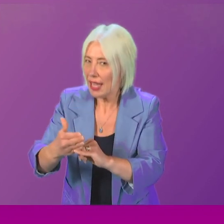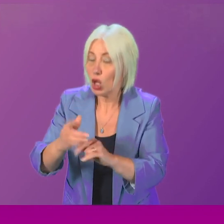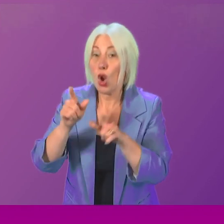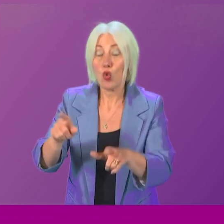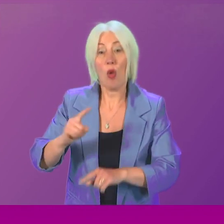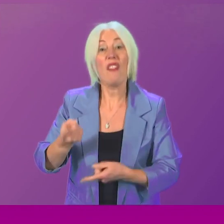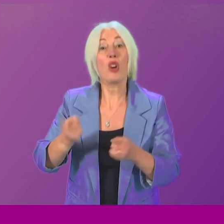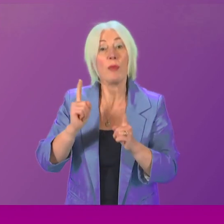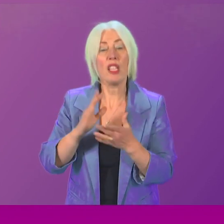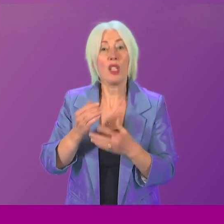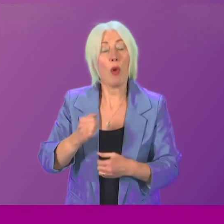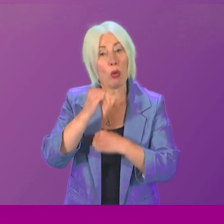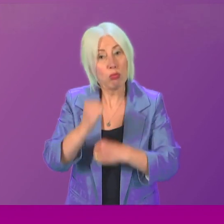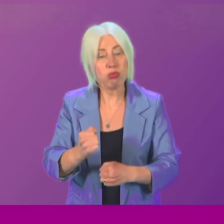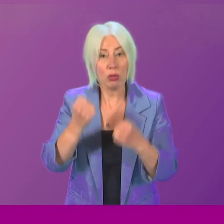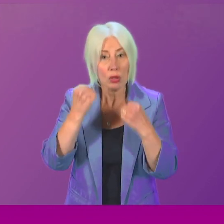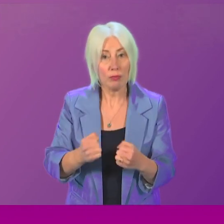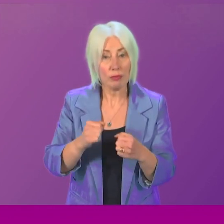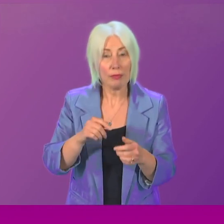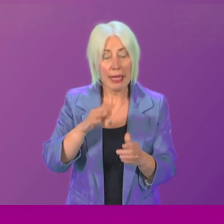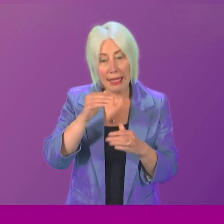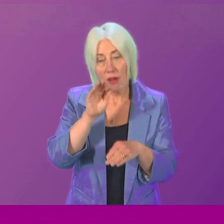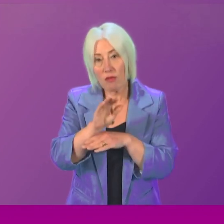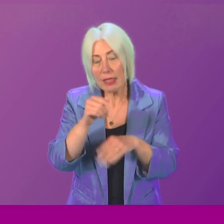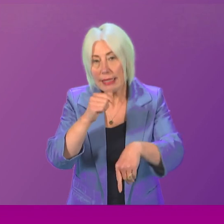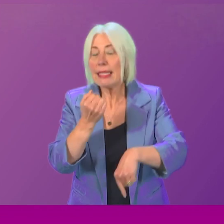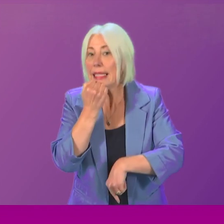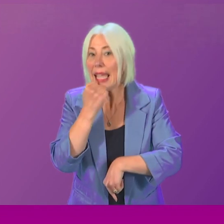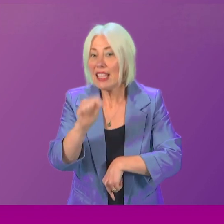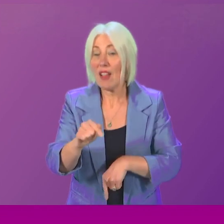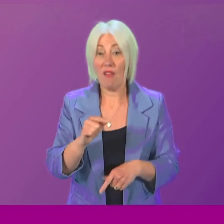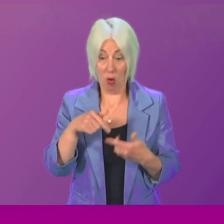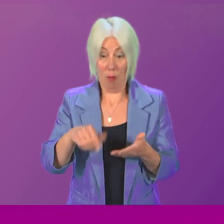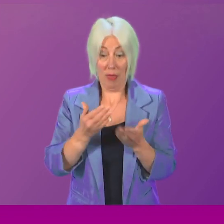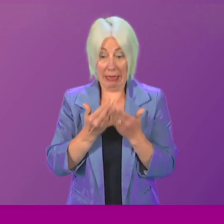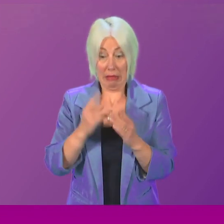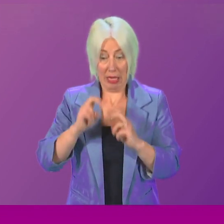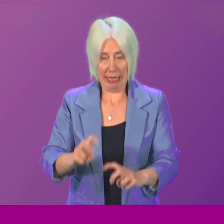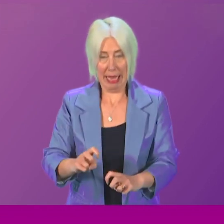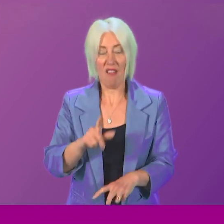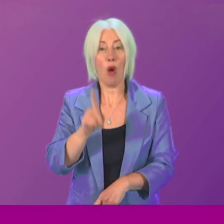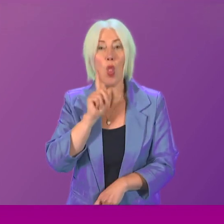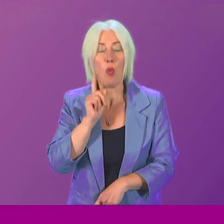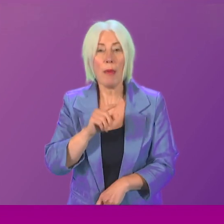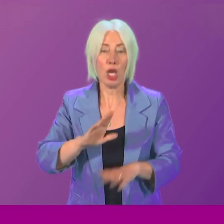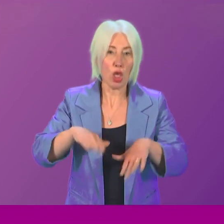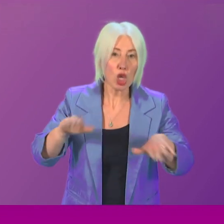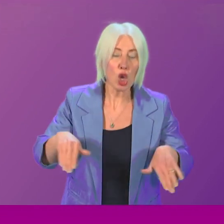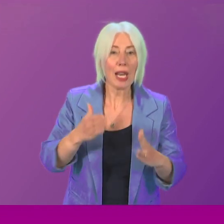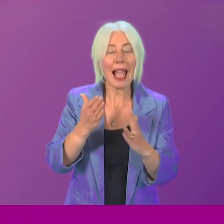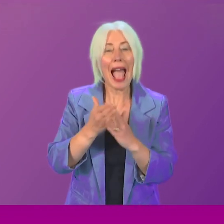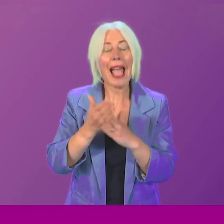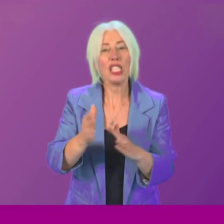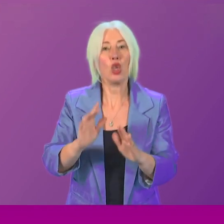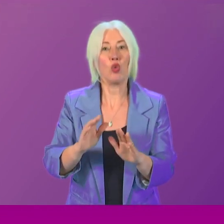firm timetable beyond the study that will give these women and their children access to appropriate health services including